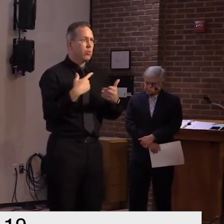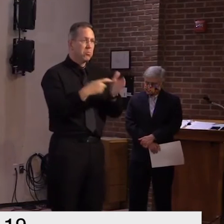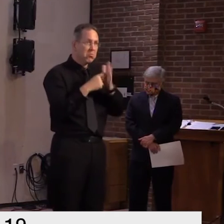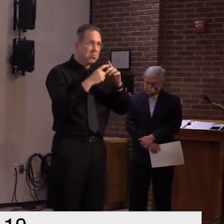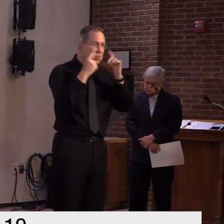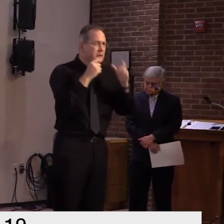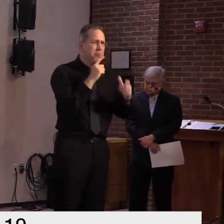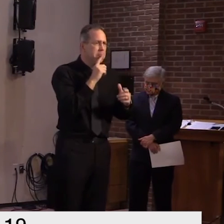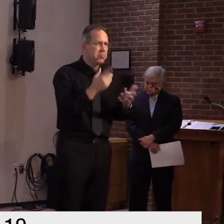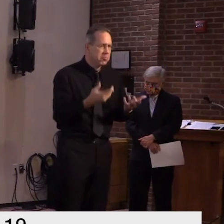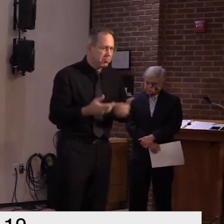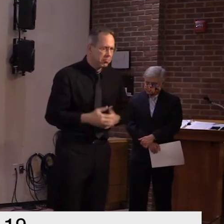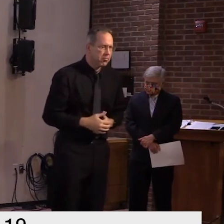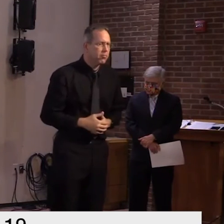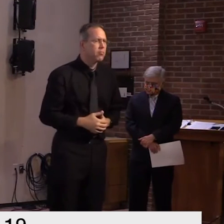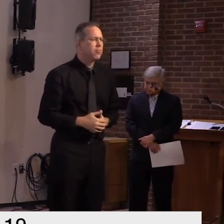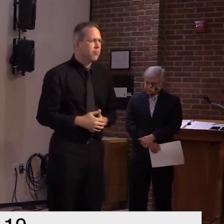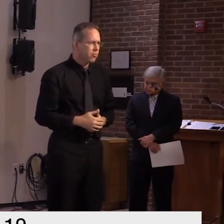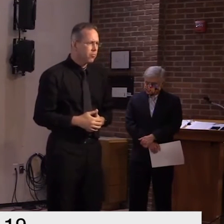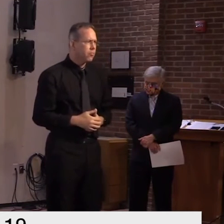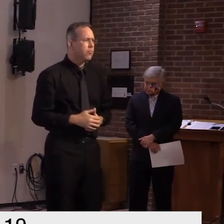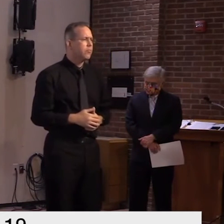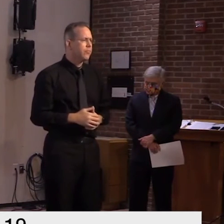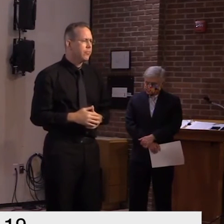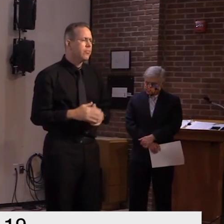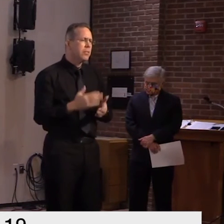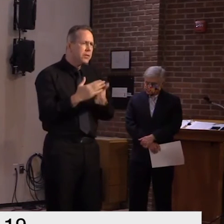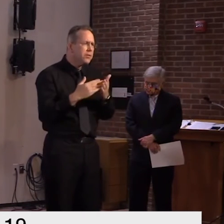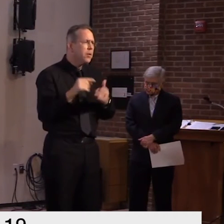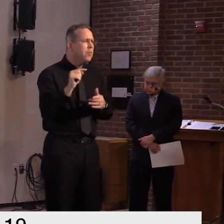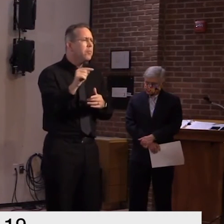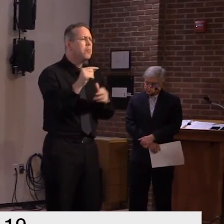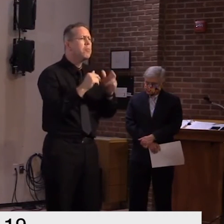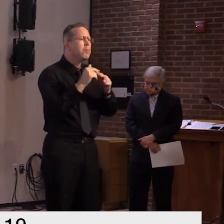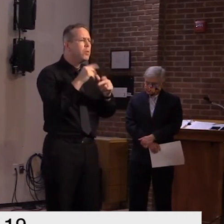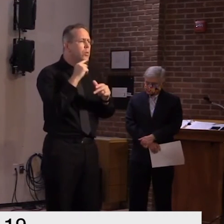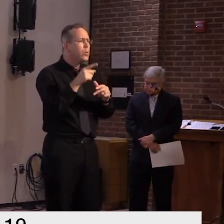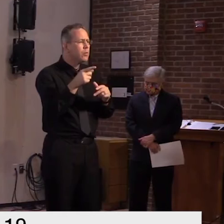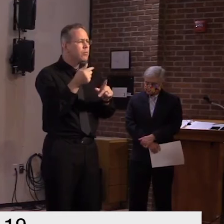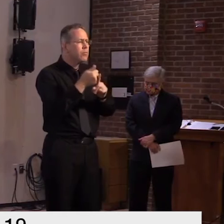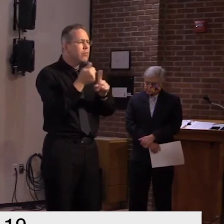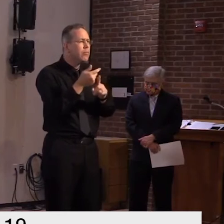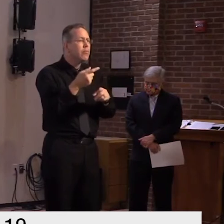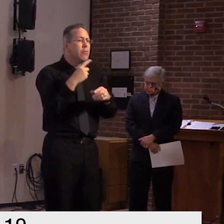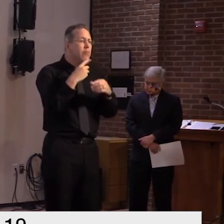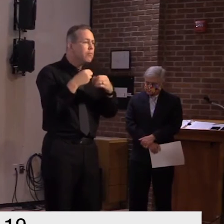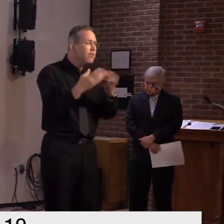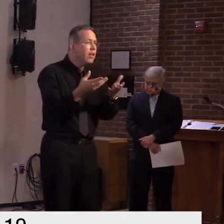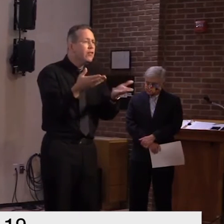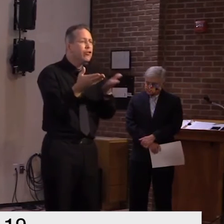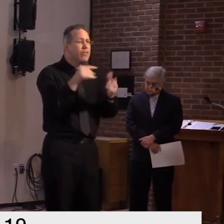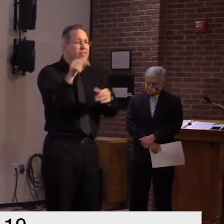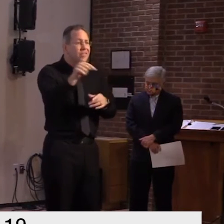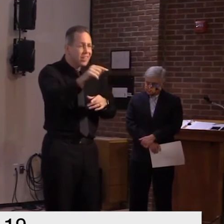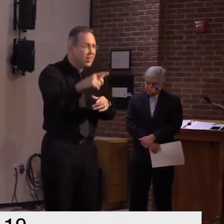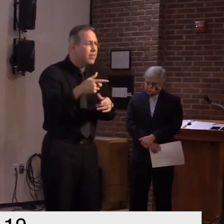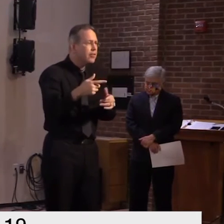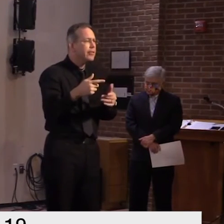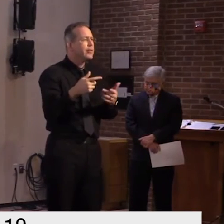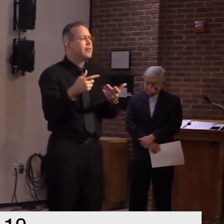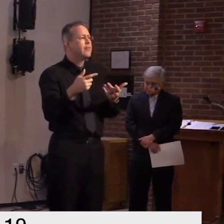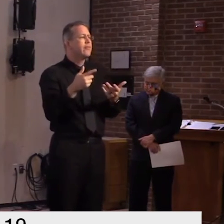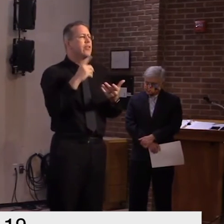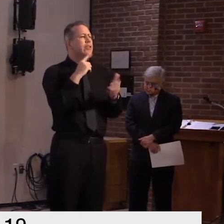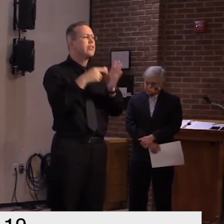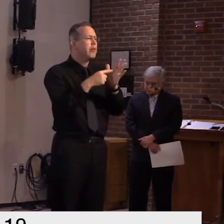department of motor vehicles where the public are asked to wear uh facial masks when interacting or having